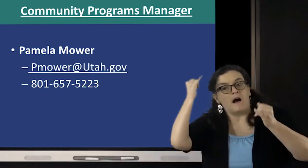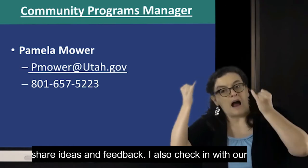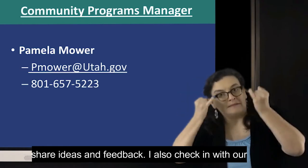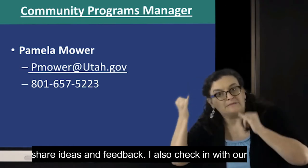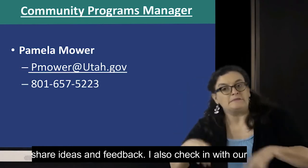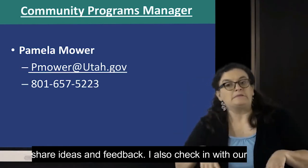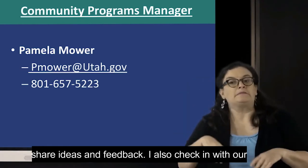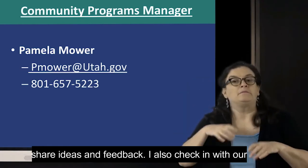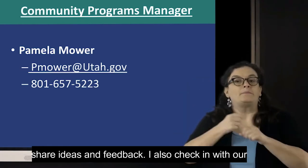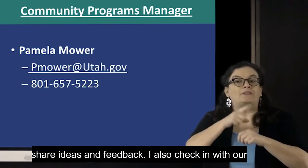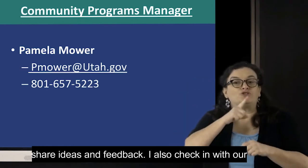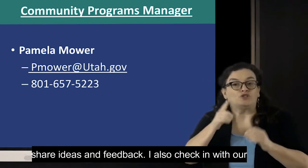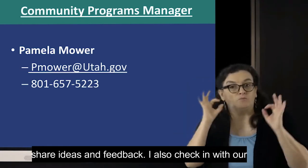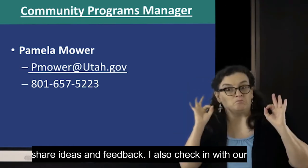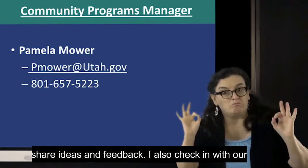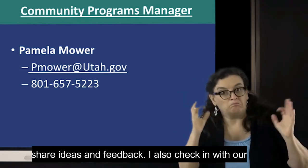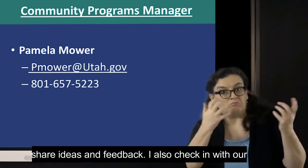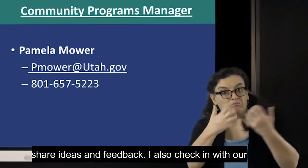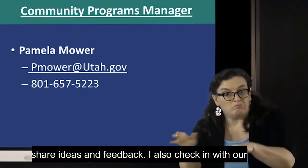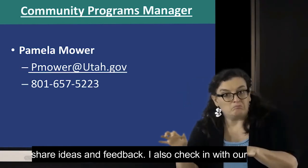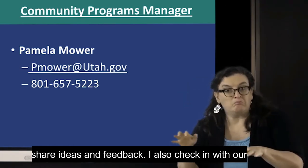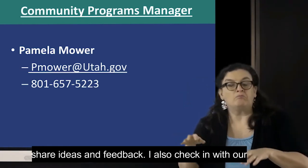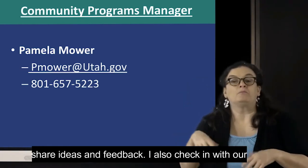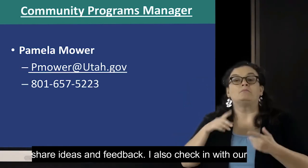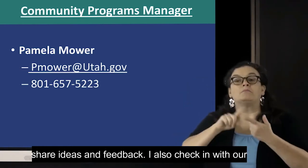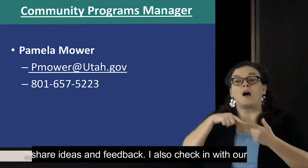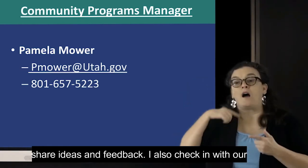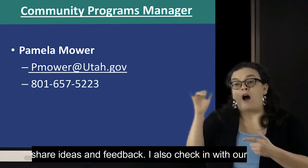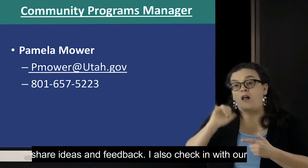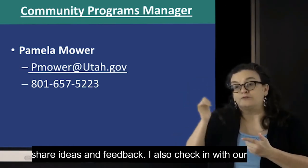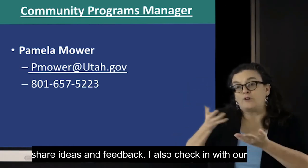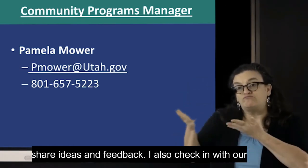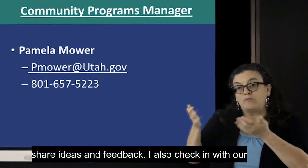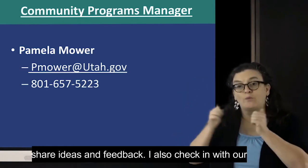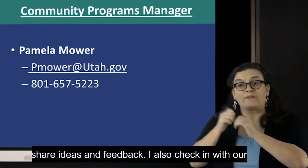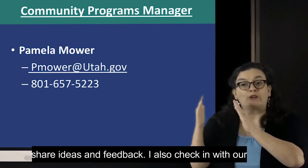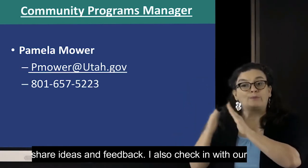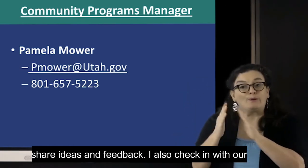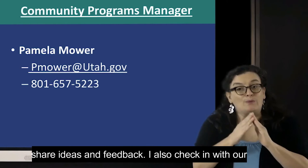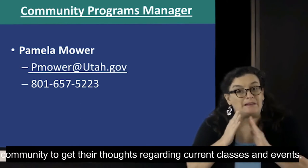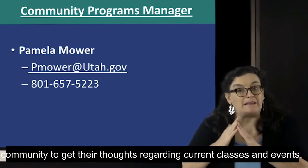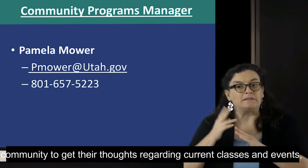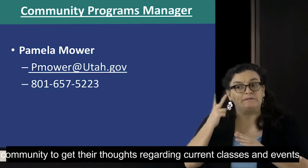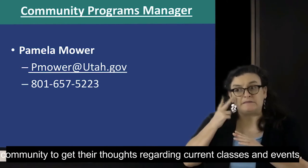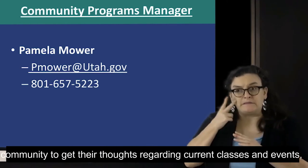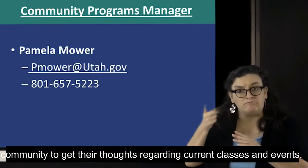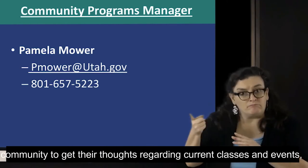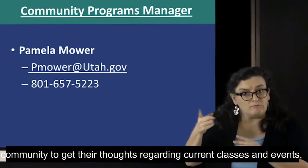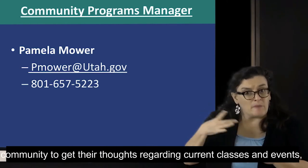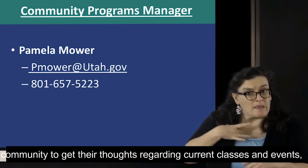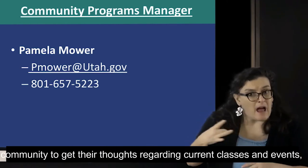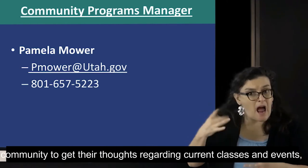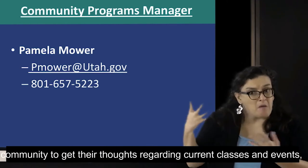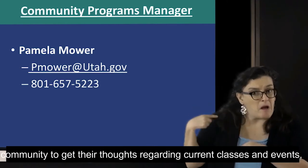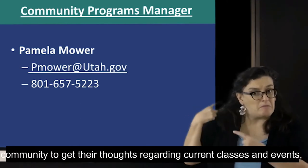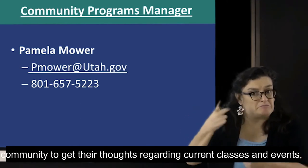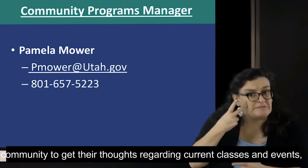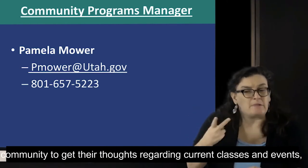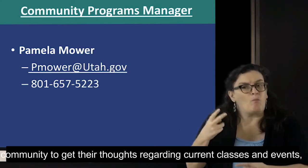support for them, ideas, and make sure that everything is operating okay. I work hand-in-hand